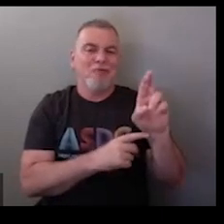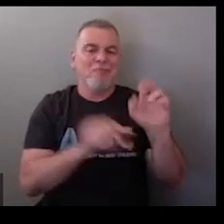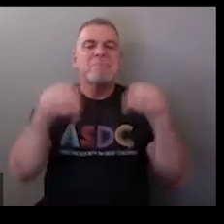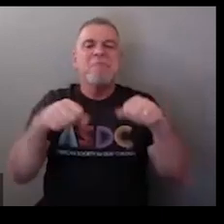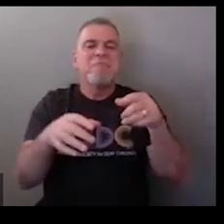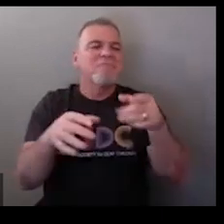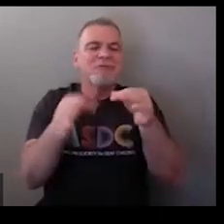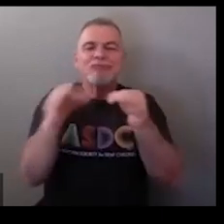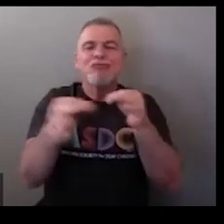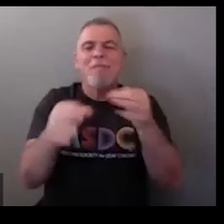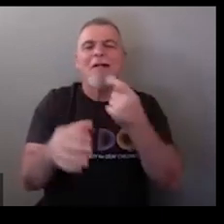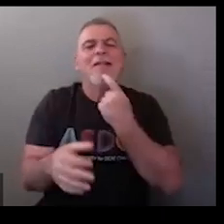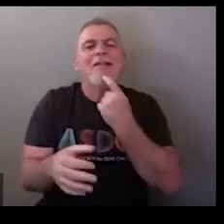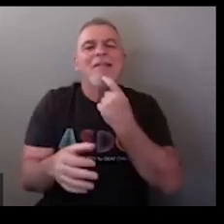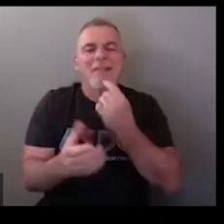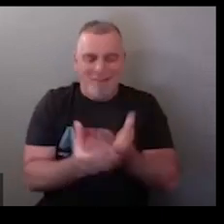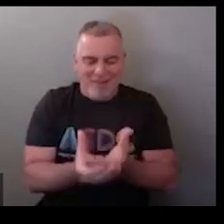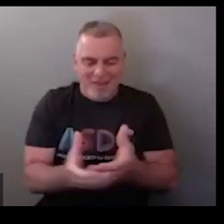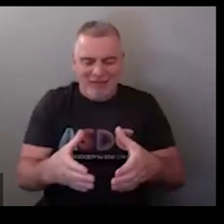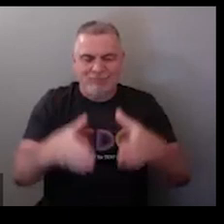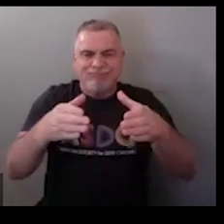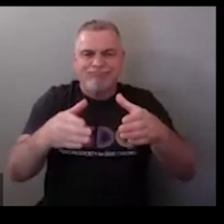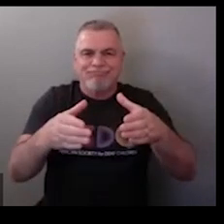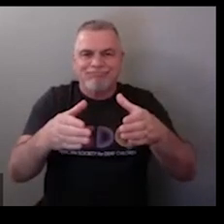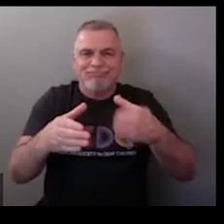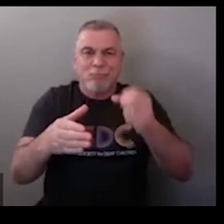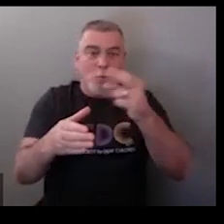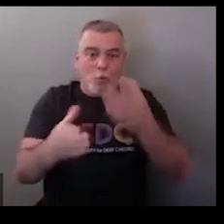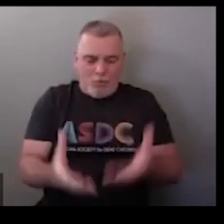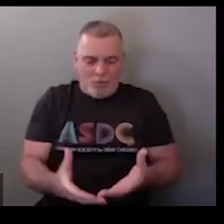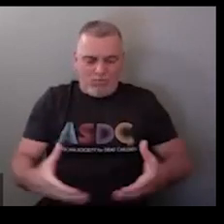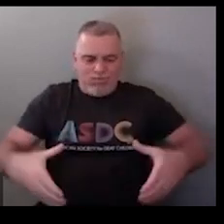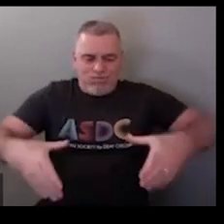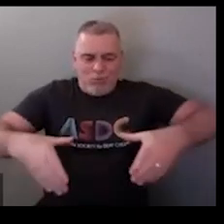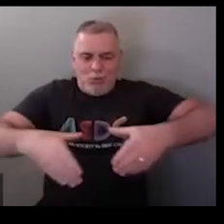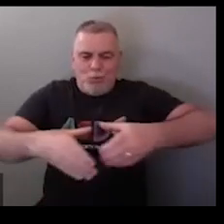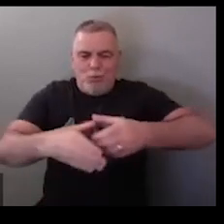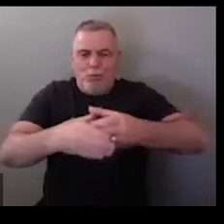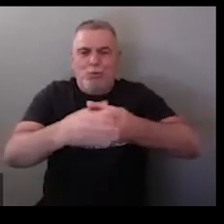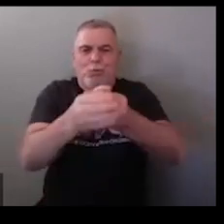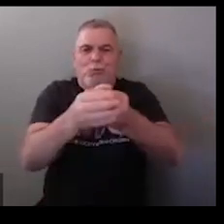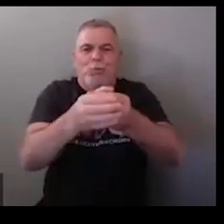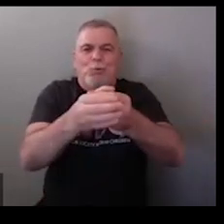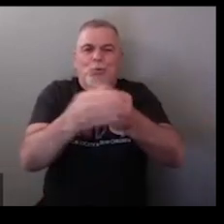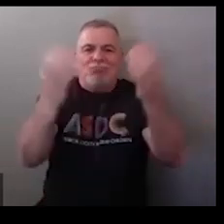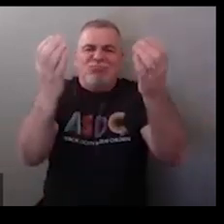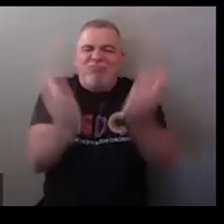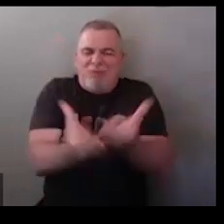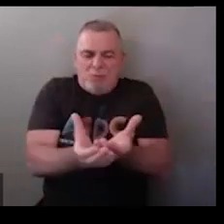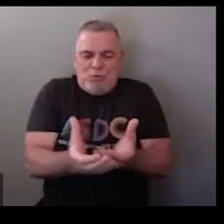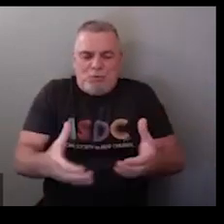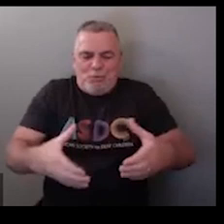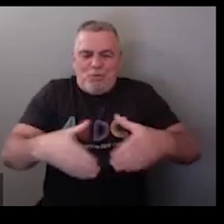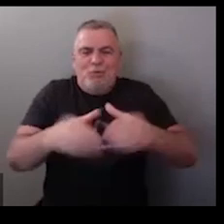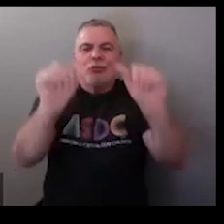beaker we'd spell and then you can describe it you know it's glass and it's kind of a wider shaped cylindrical container